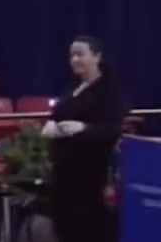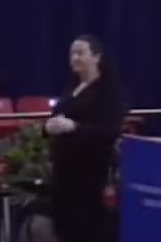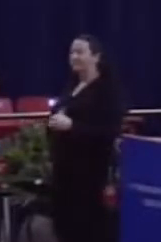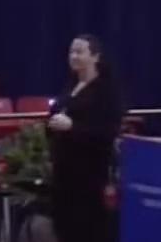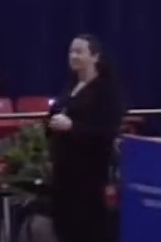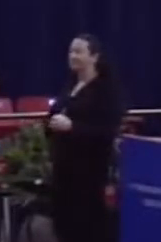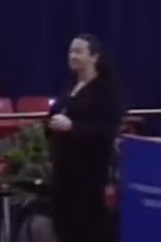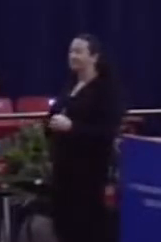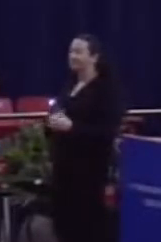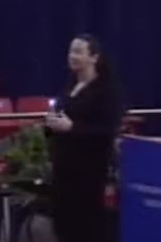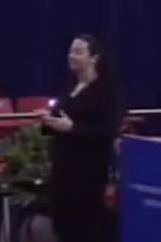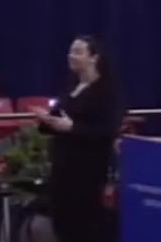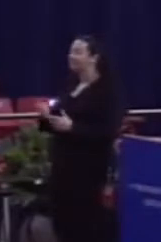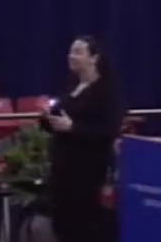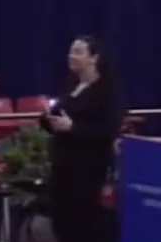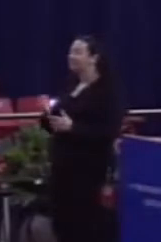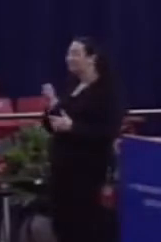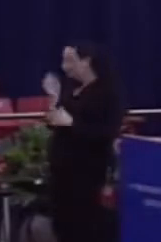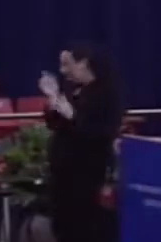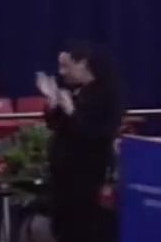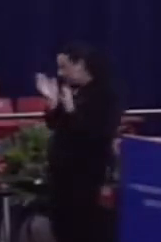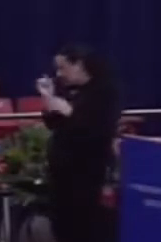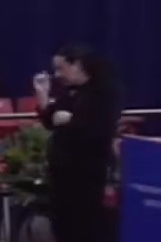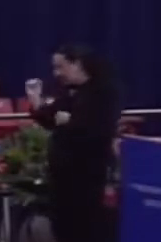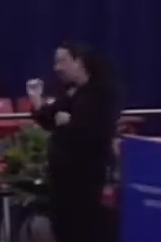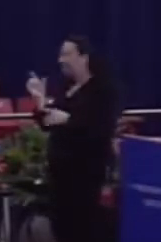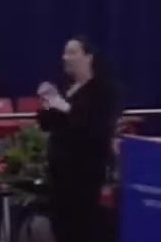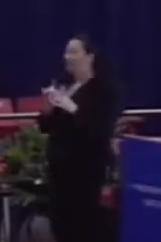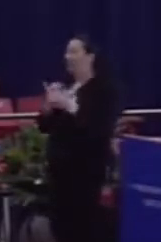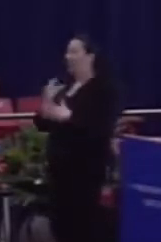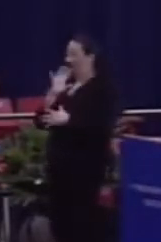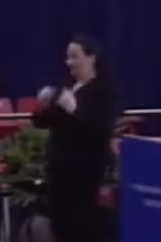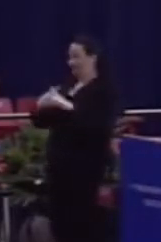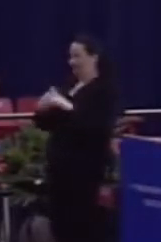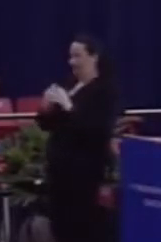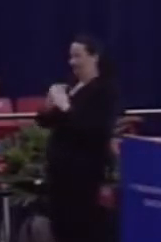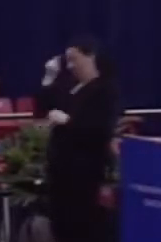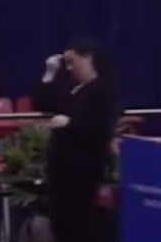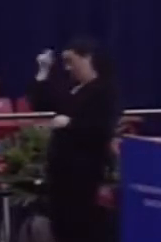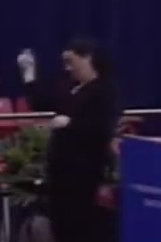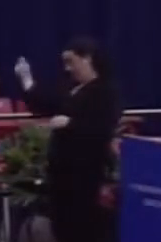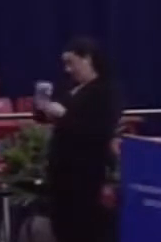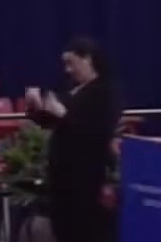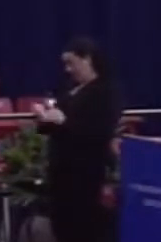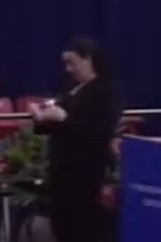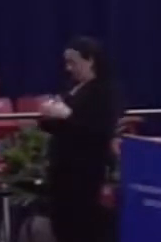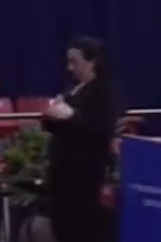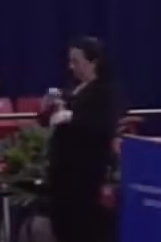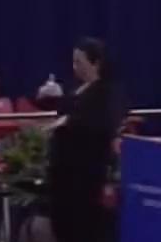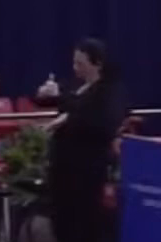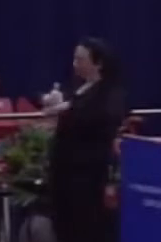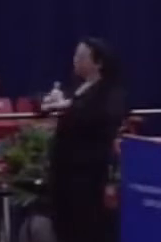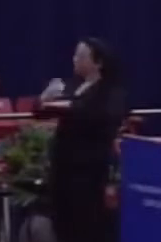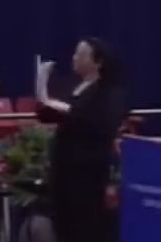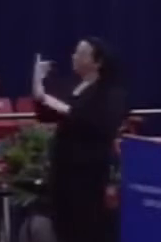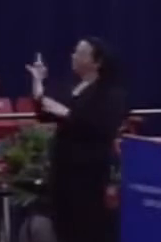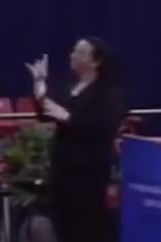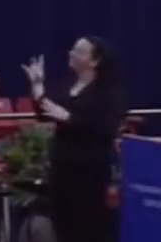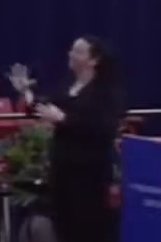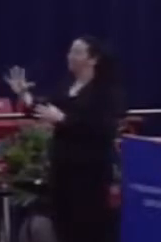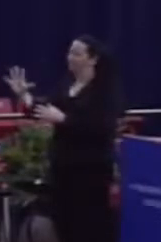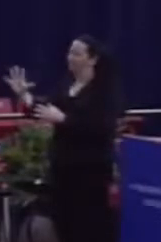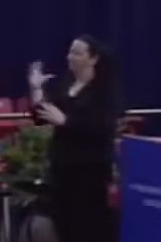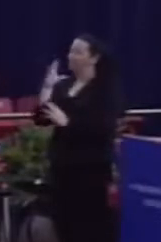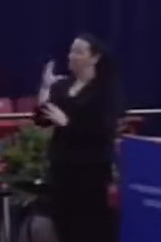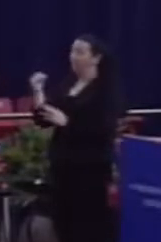is a few words I would like to say about the Theosophical Society. First of all, it was founded in 1875 and